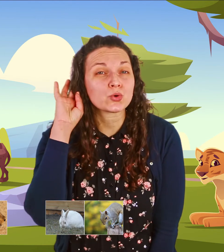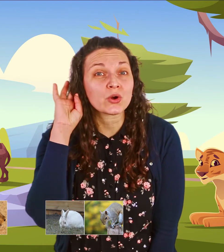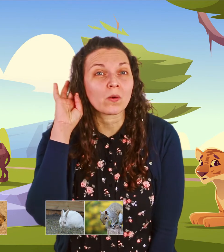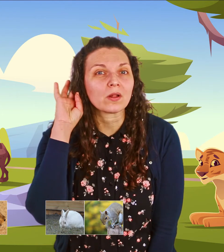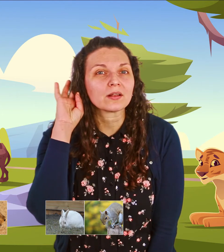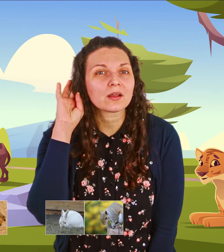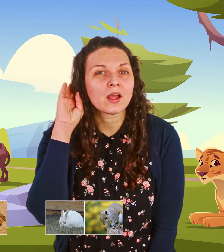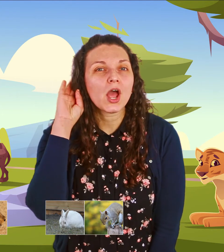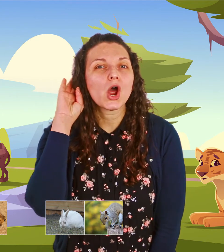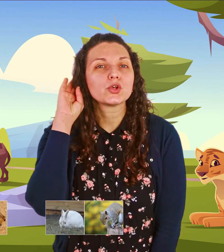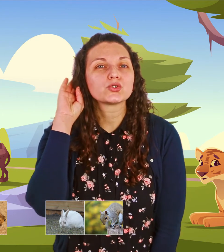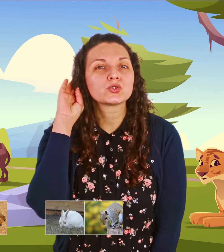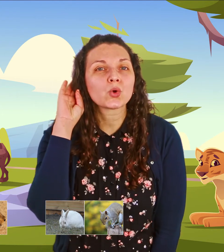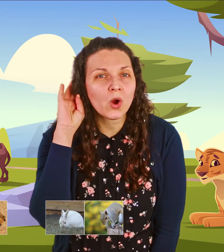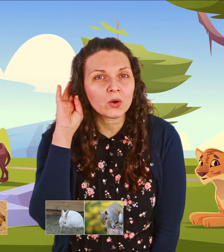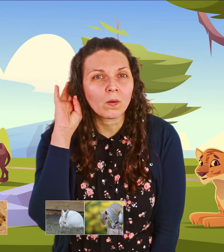Squirrel. Squirrel.